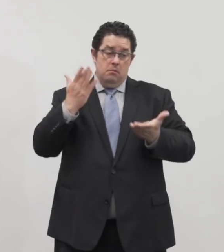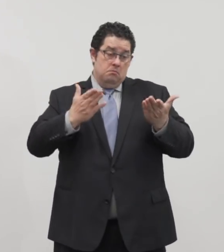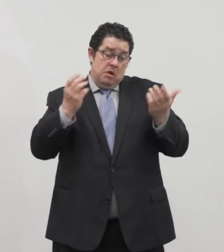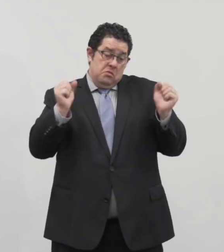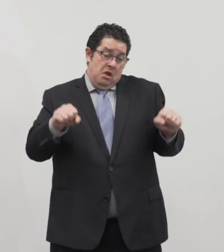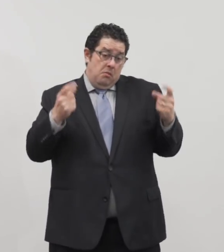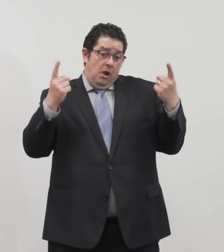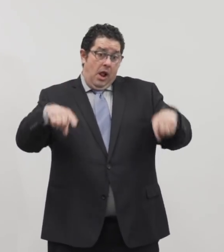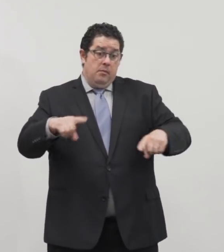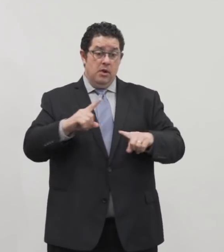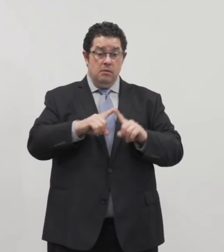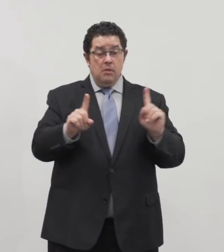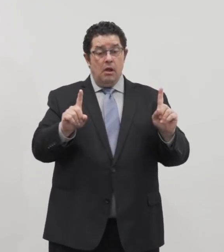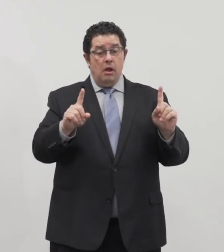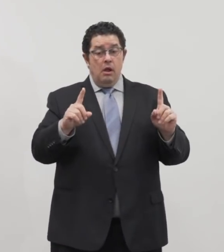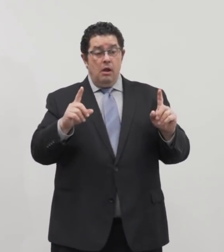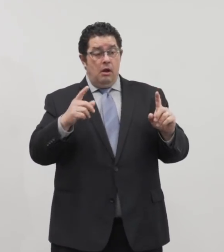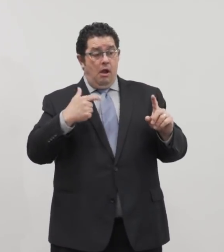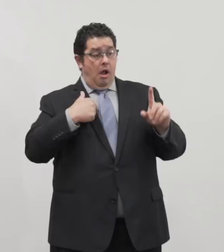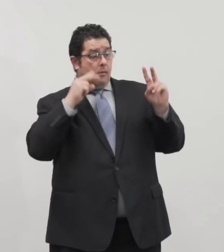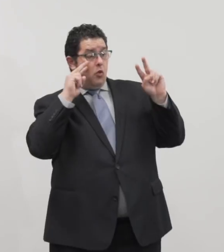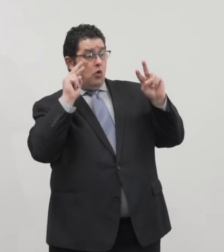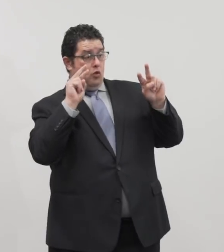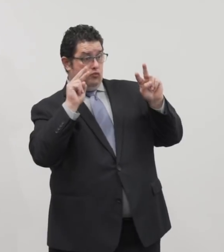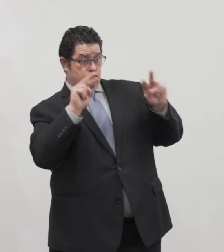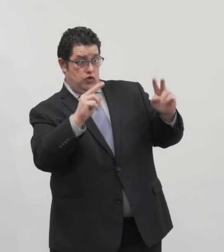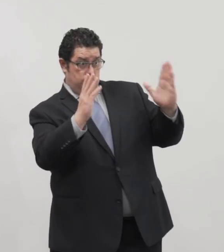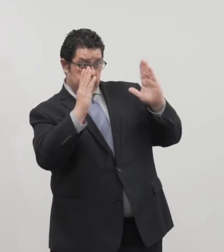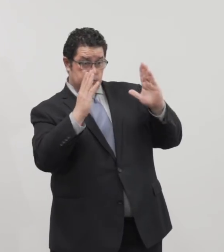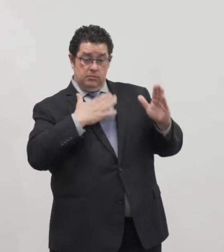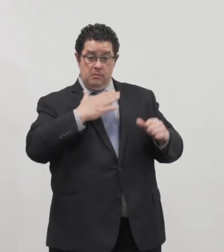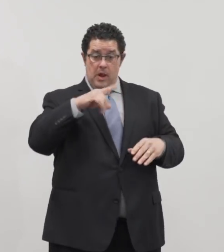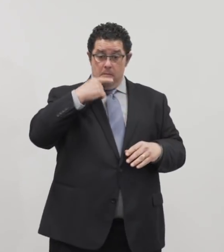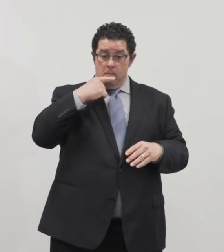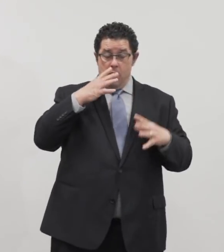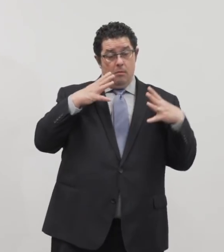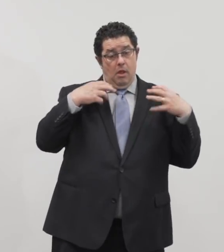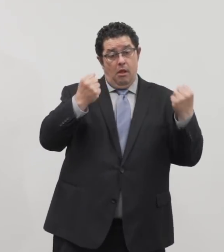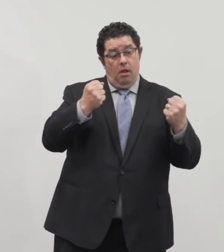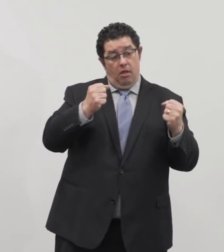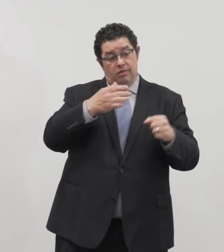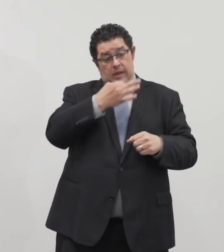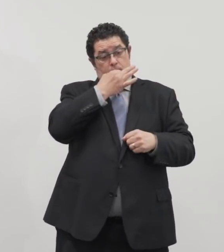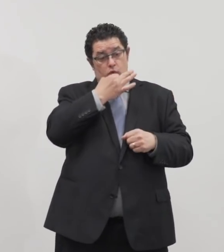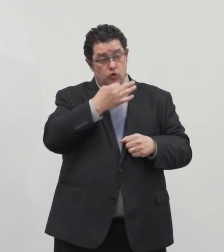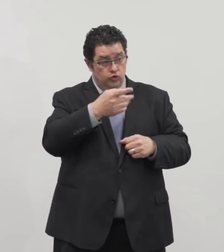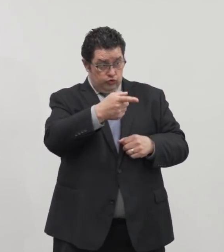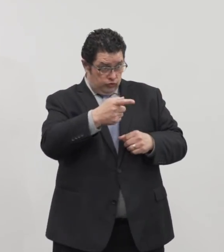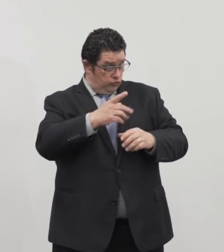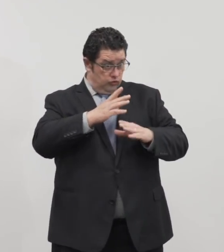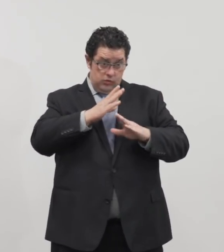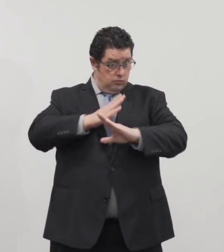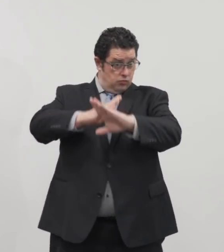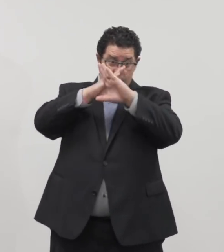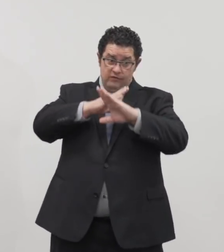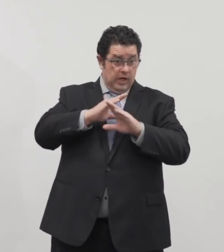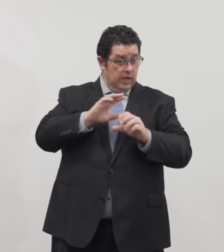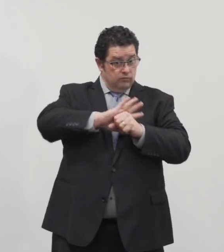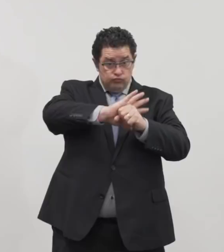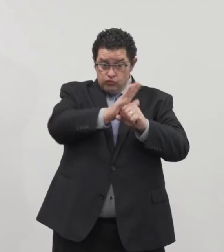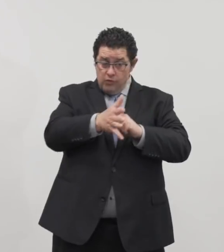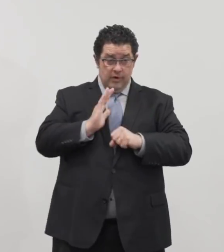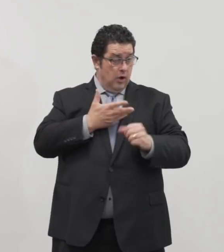happen. But I'm going to look to my public health experts for guidance. The most important thing is to limit the spread of COVID-19 in our community